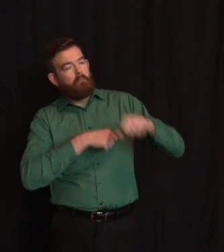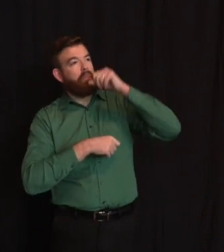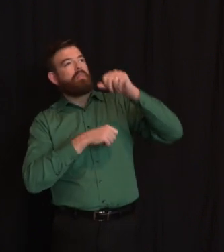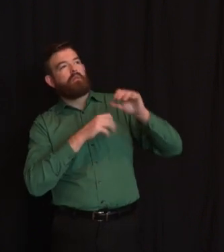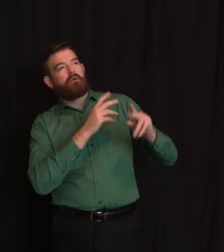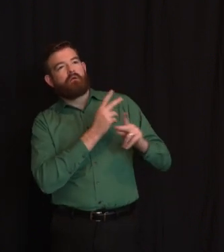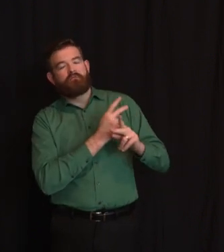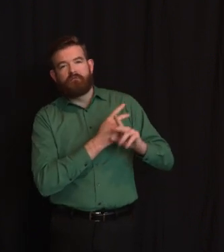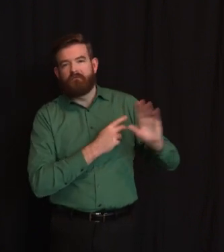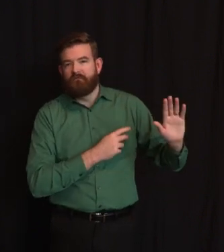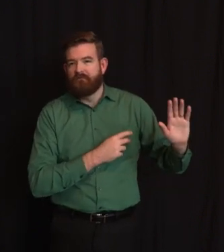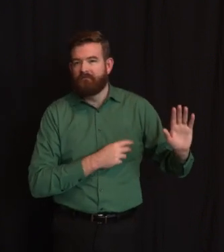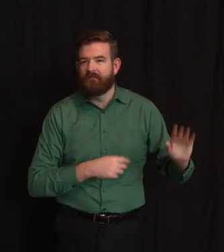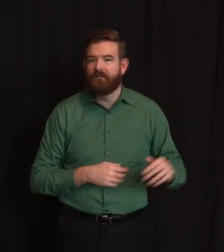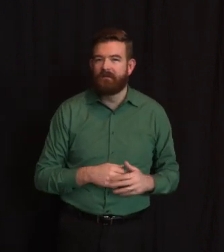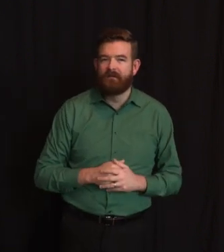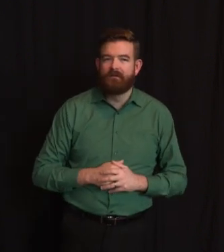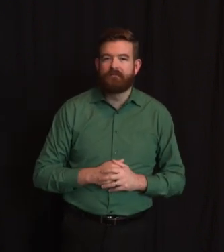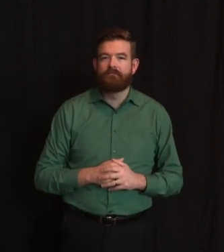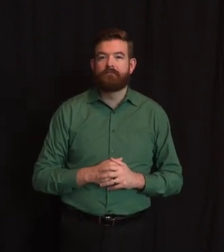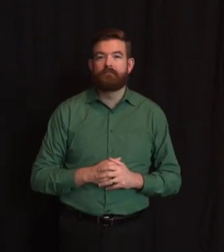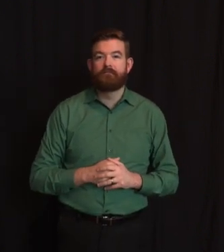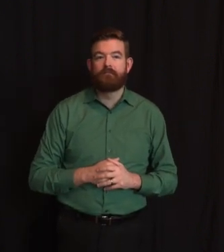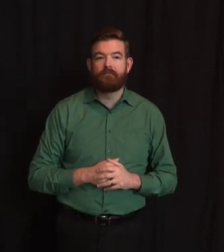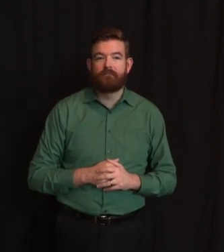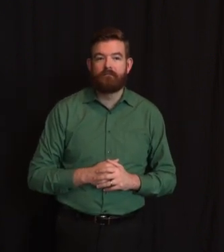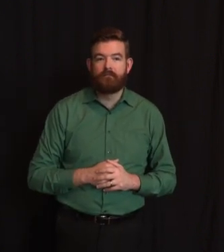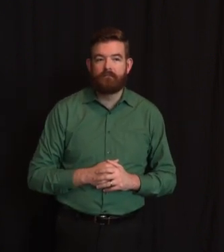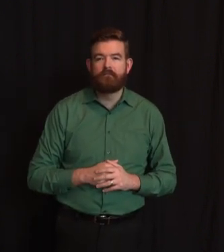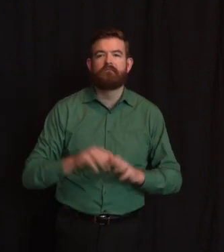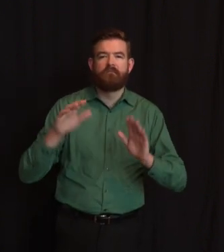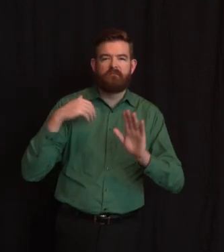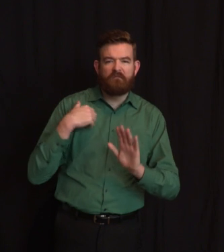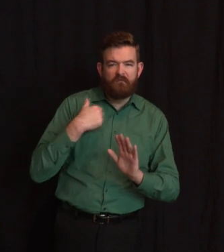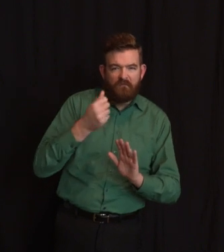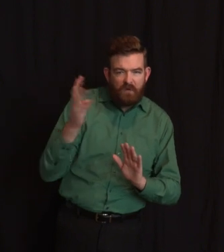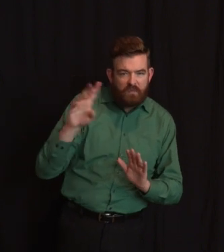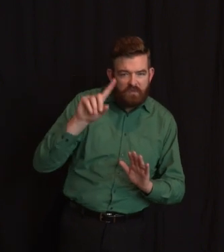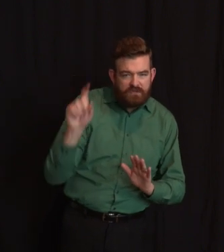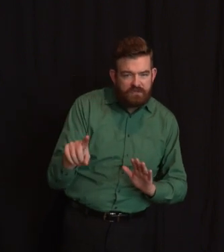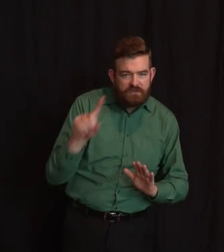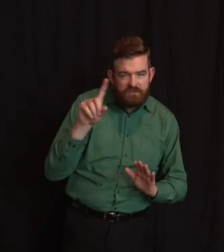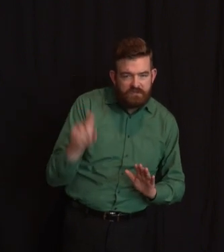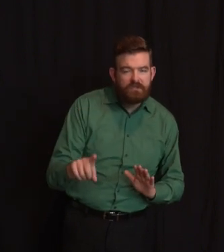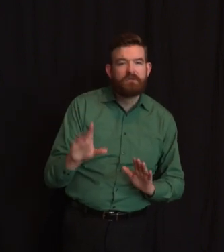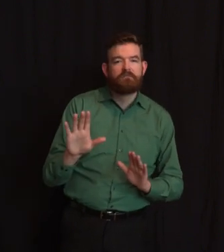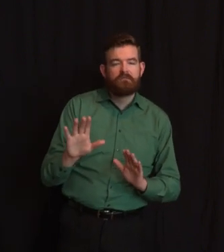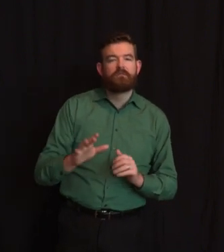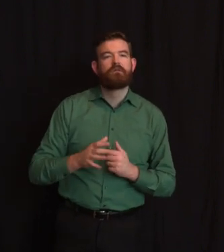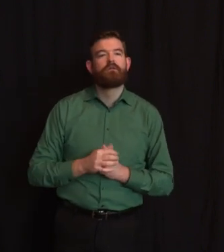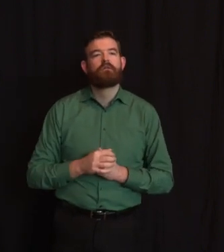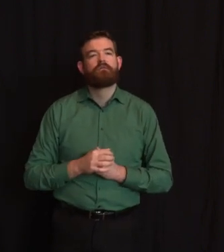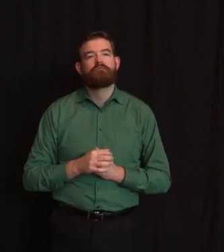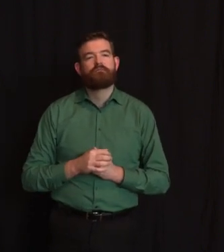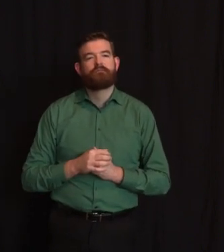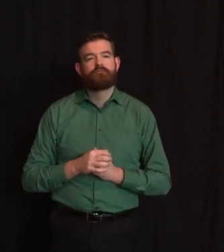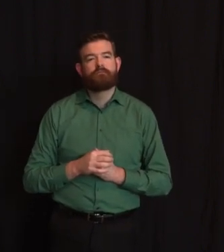What is your reaction to the reopening booklet issued by the White House? Is there anything in it you're pushing back on, and if so, why, and